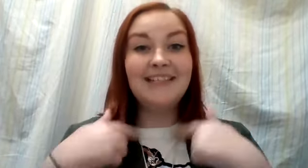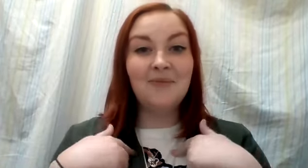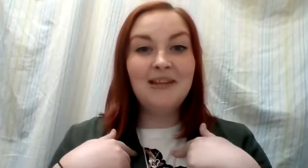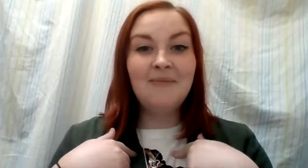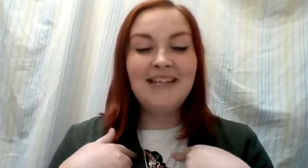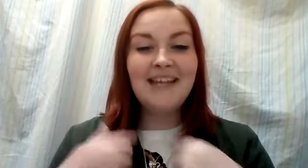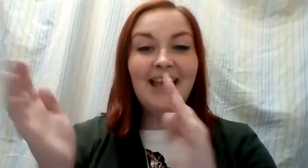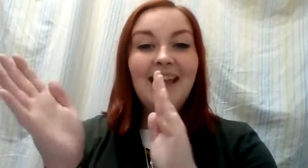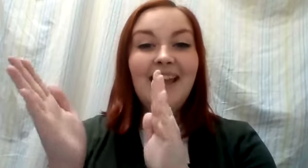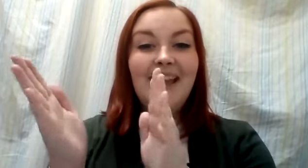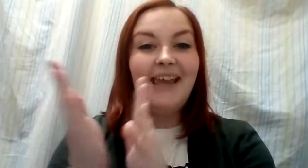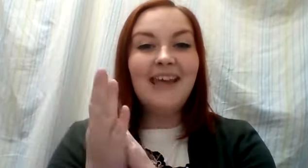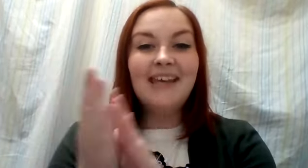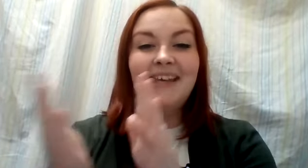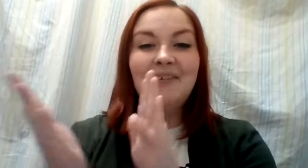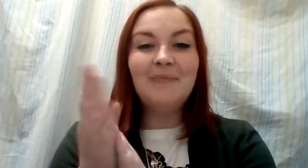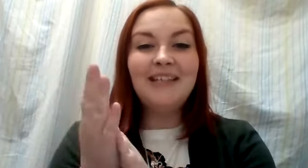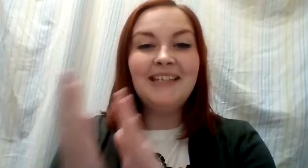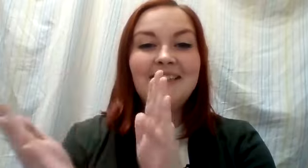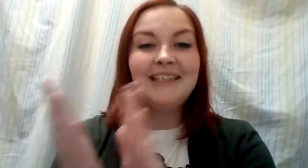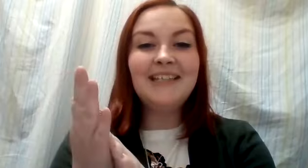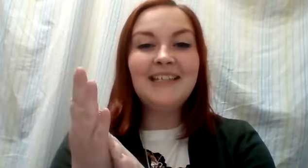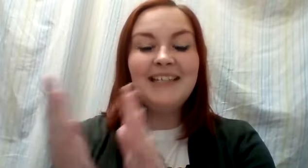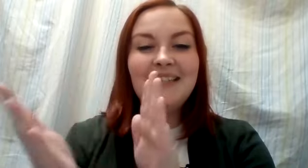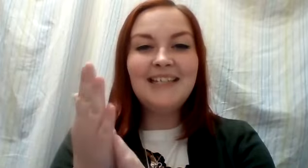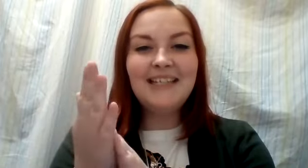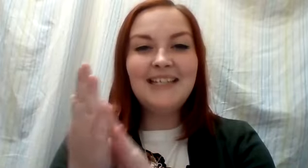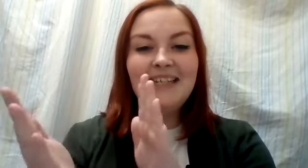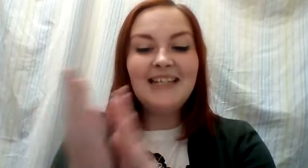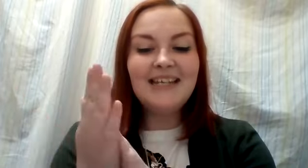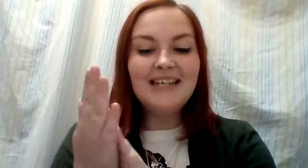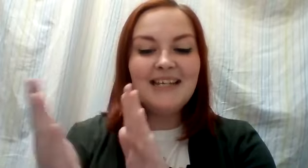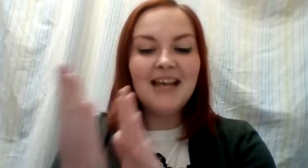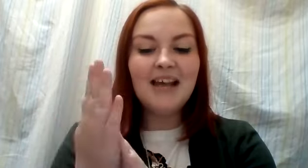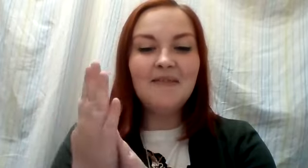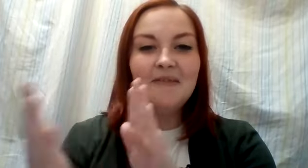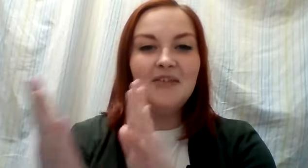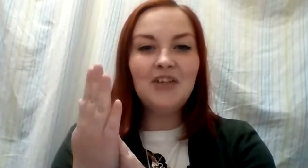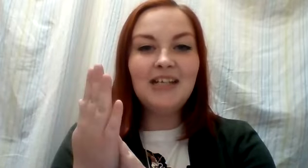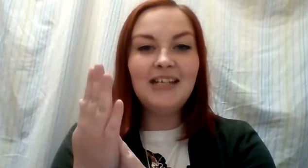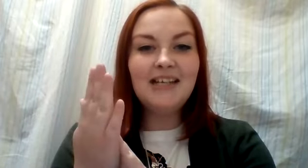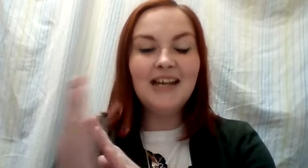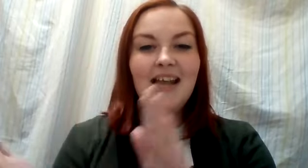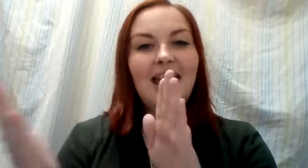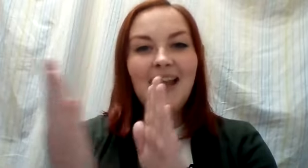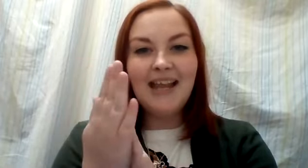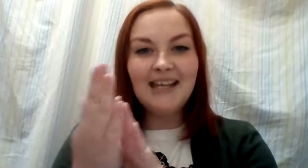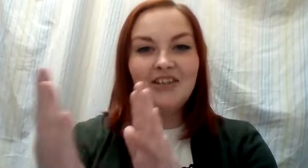Sing with me. A-b-c-d-e-f-g-h